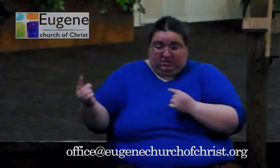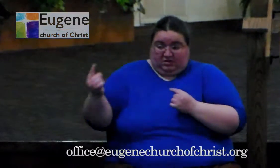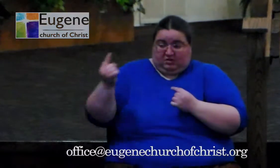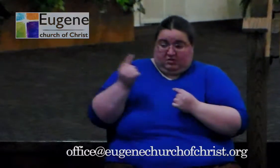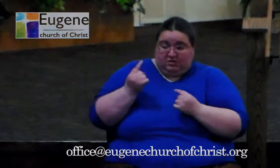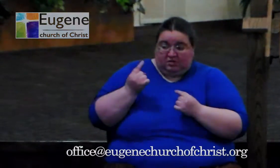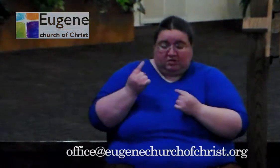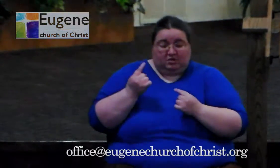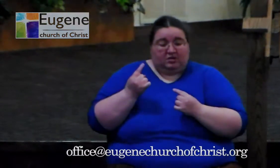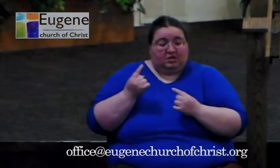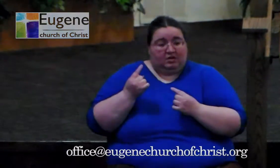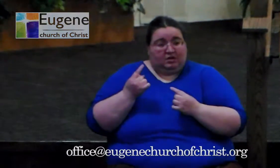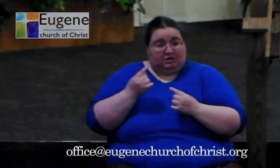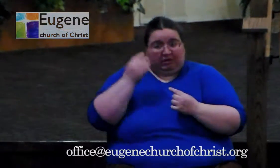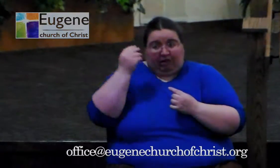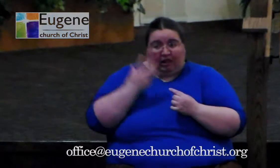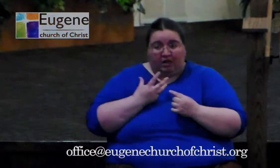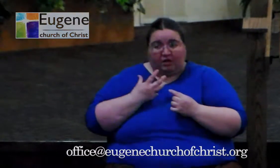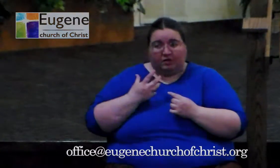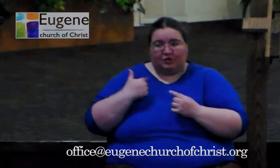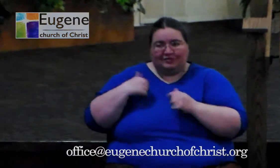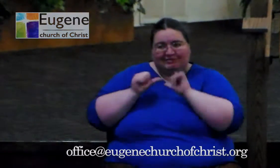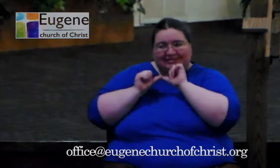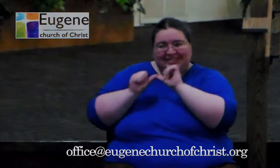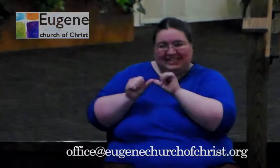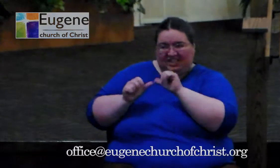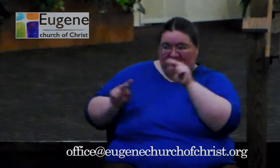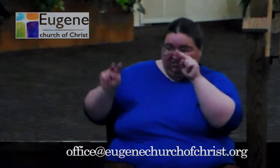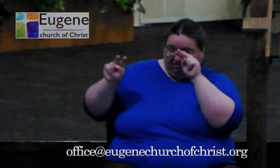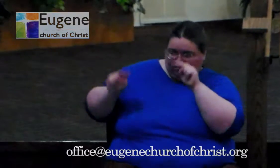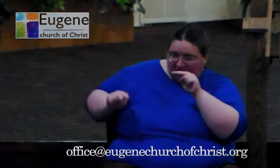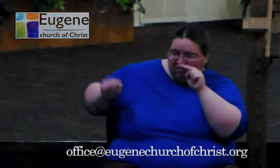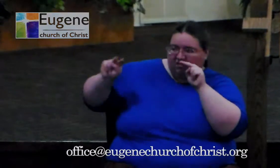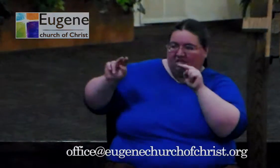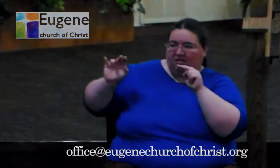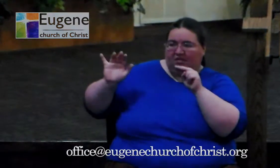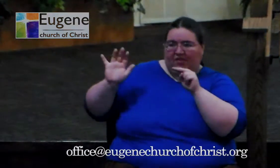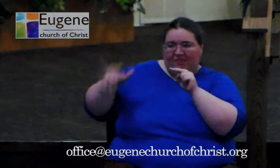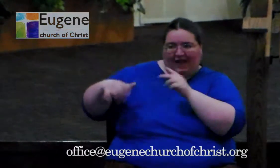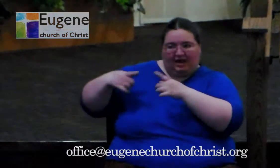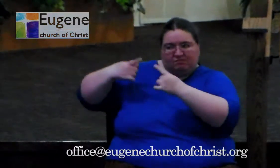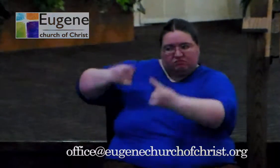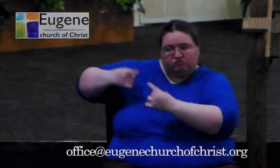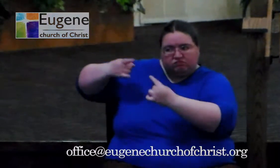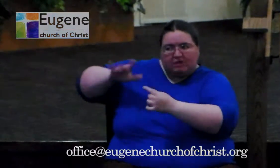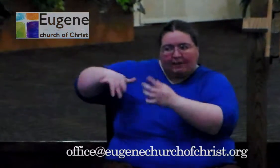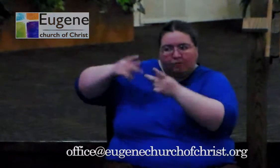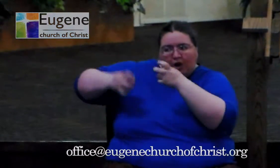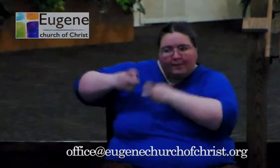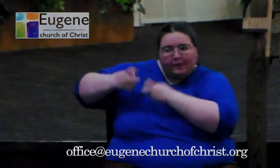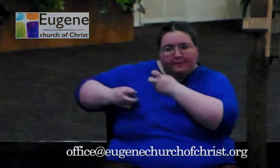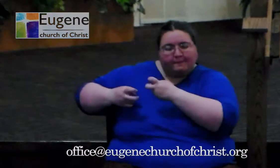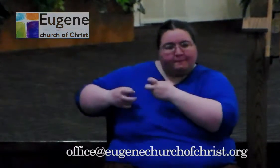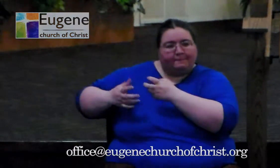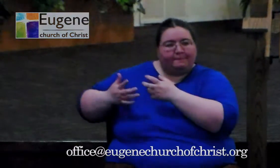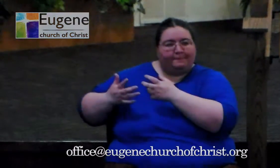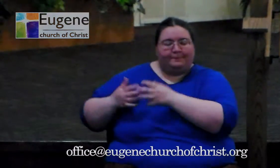is the version of them that we think we know. And for Jesus, the son of God standing before them,